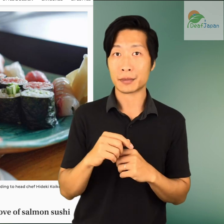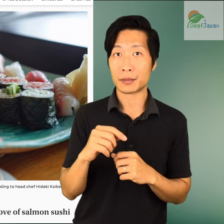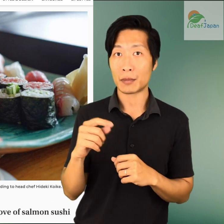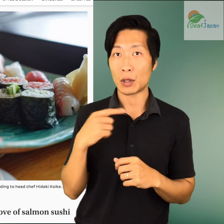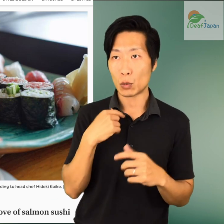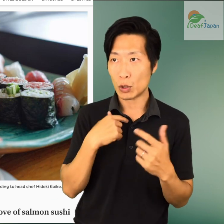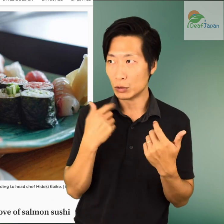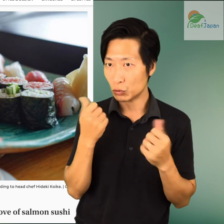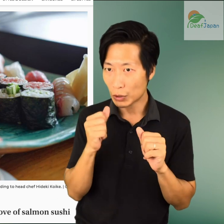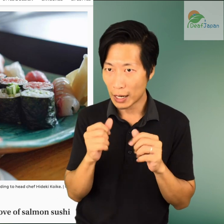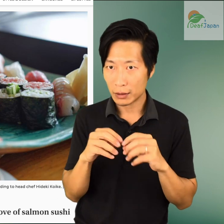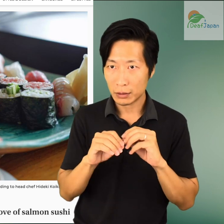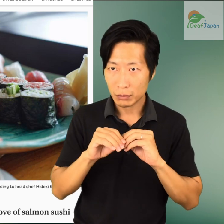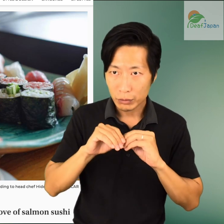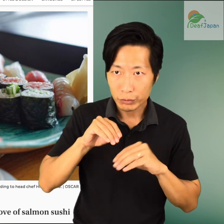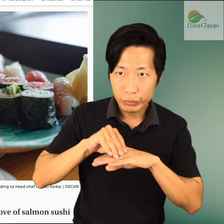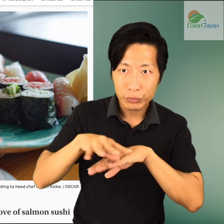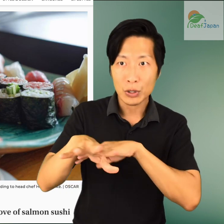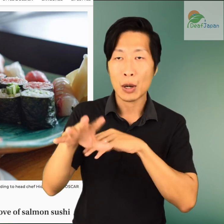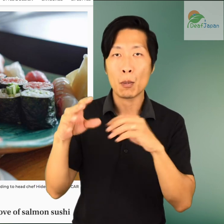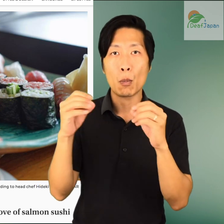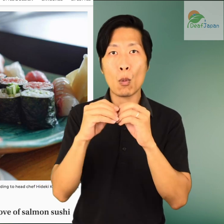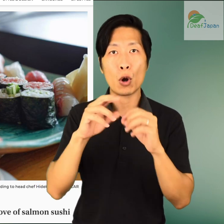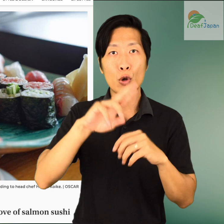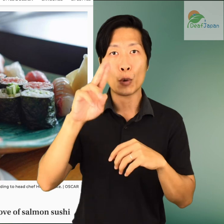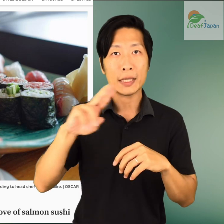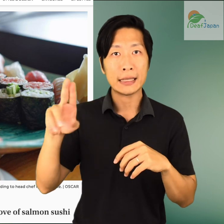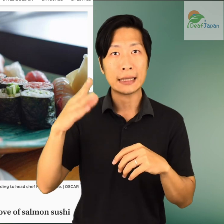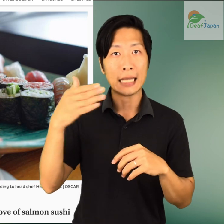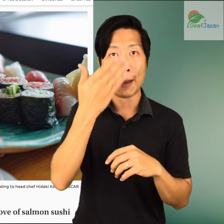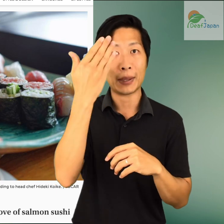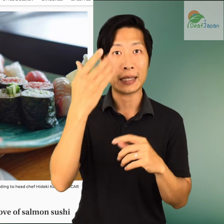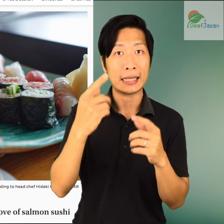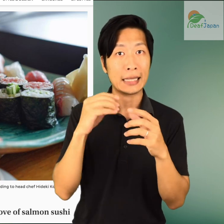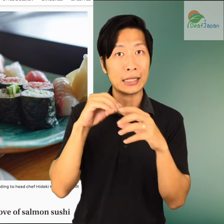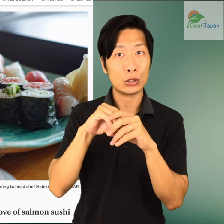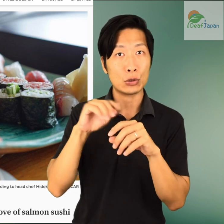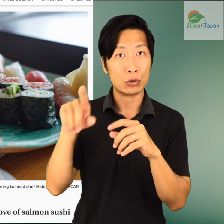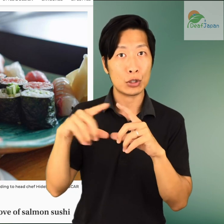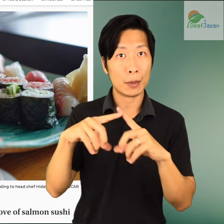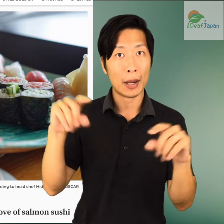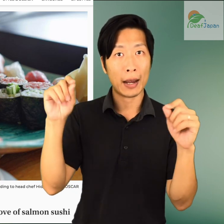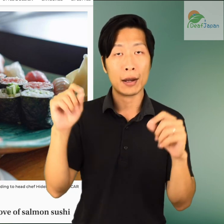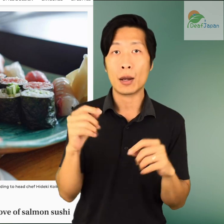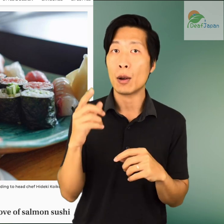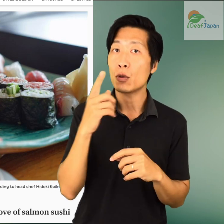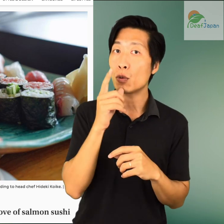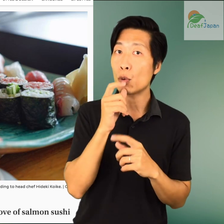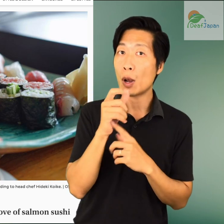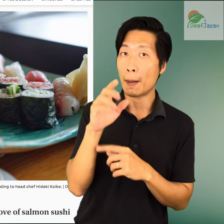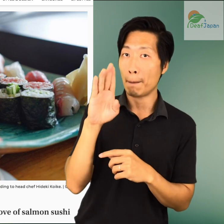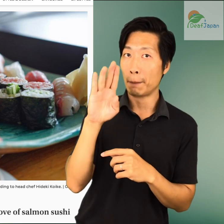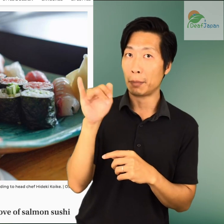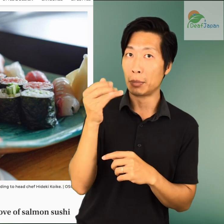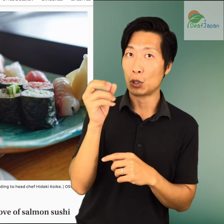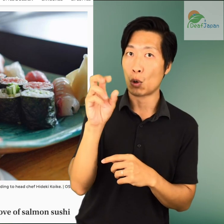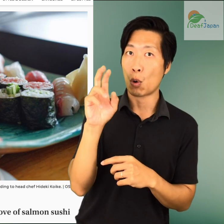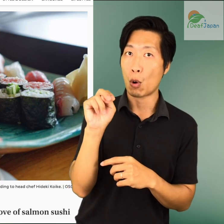sushi, says Bjorn Erik Olsen, who in the late 1980s was responsible